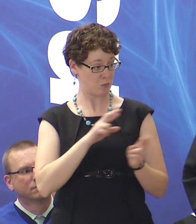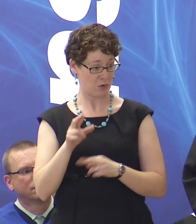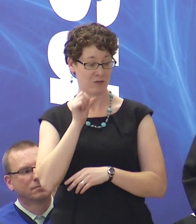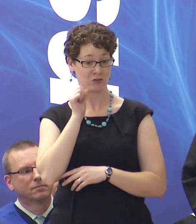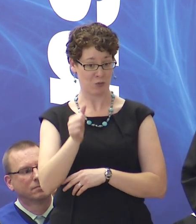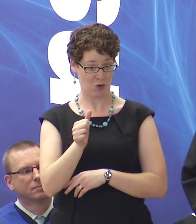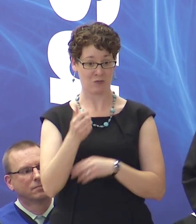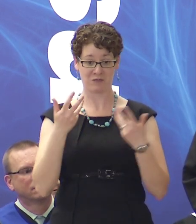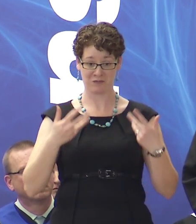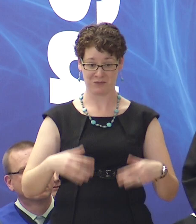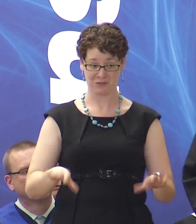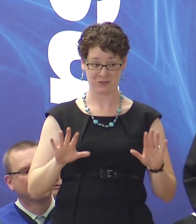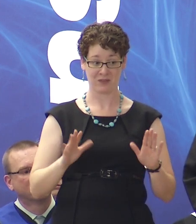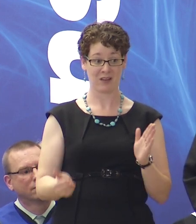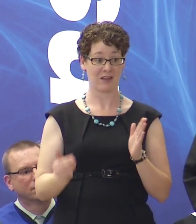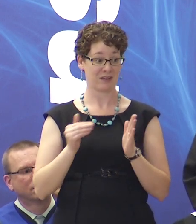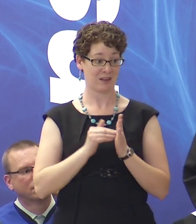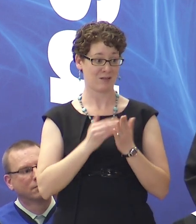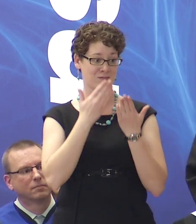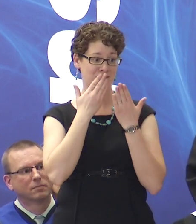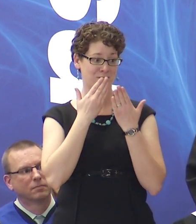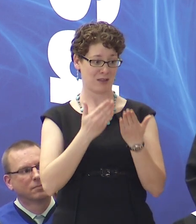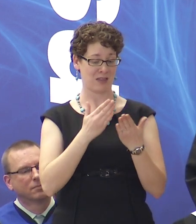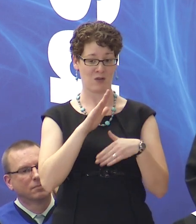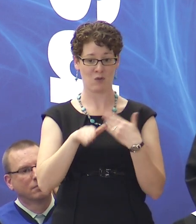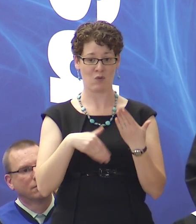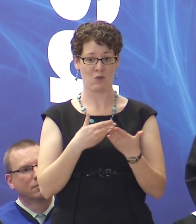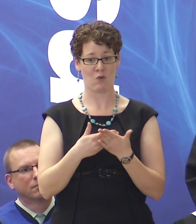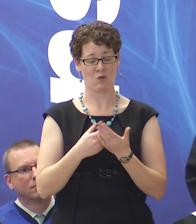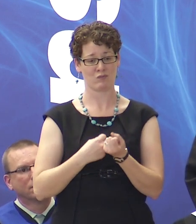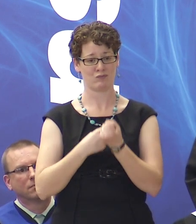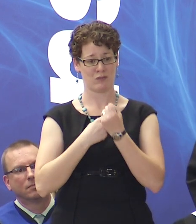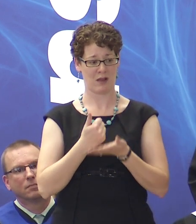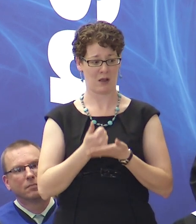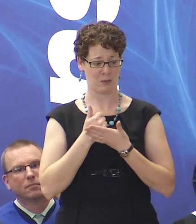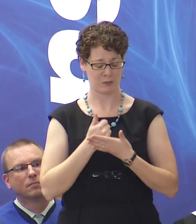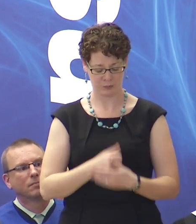tomorrow. And once again, thank you to everyone who helped us make it here.